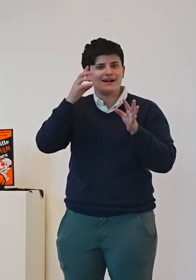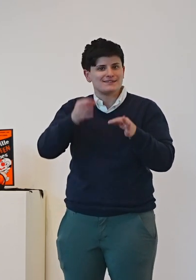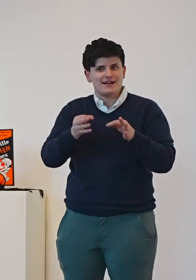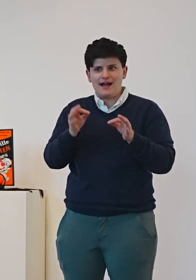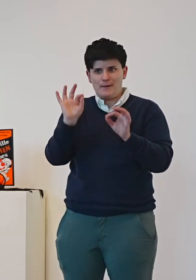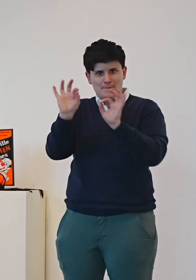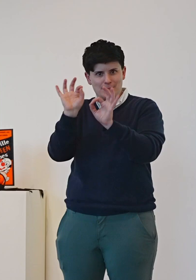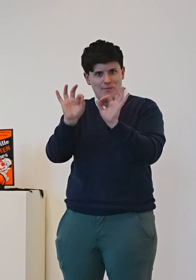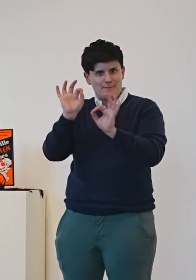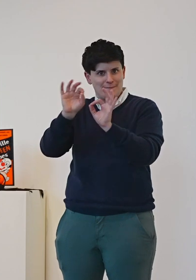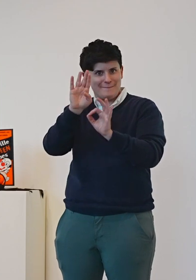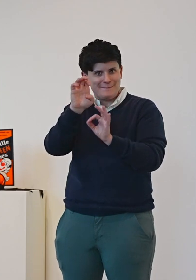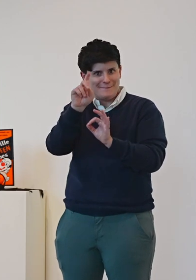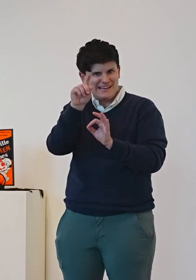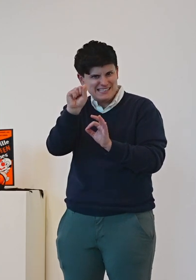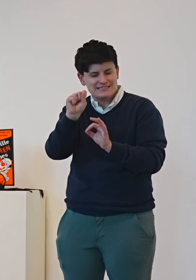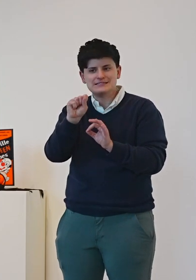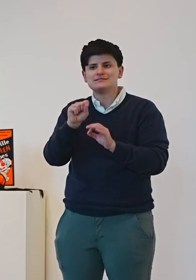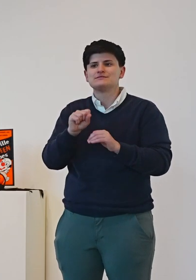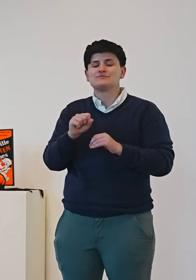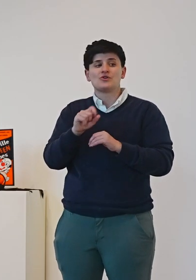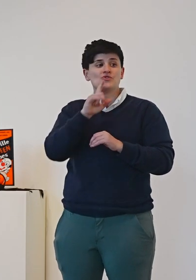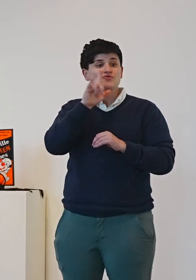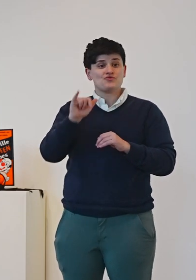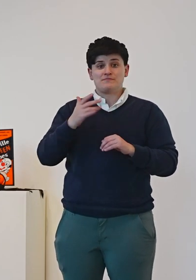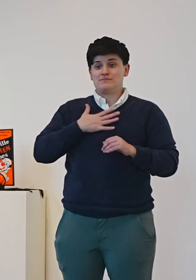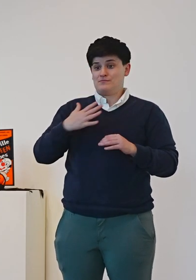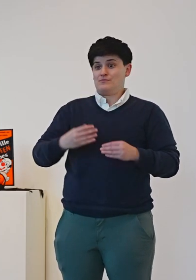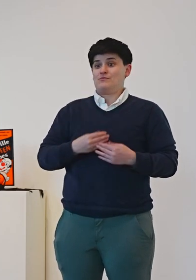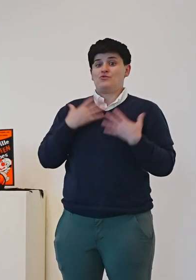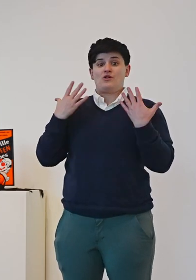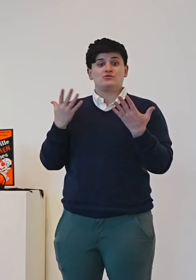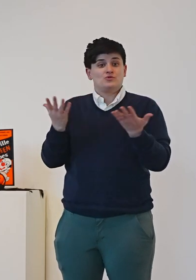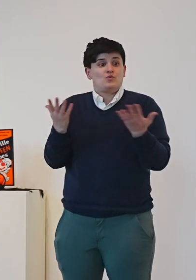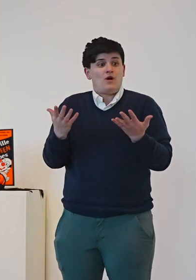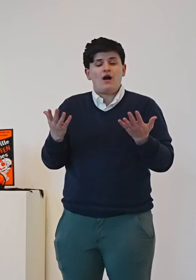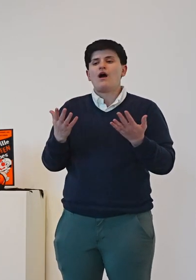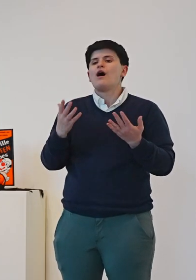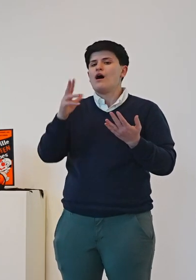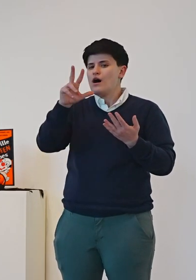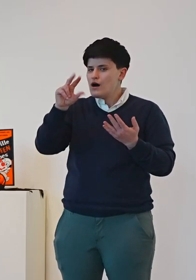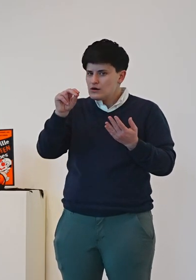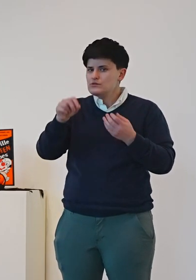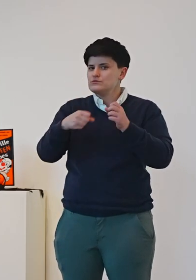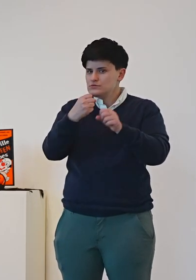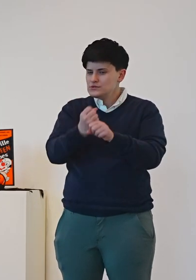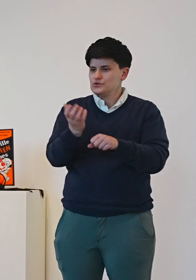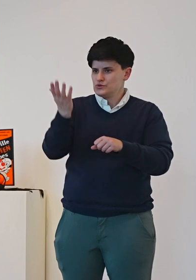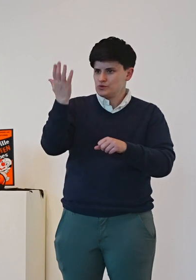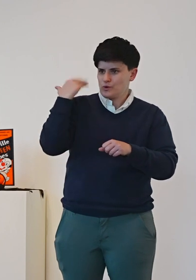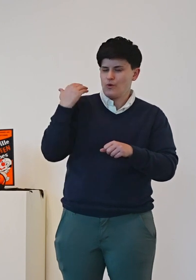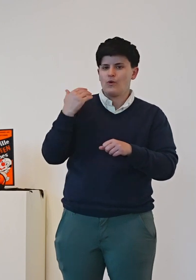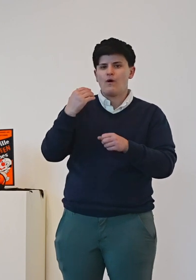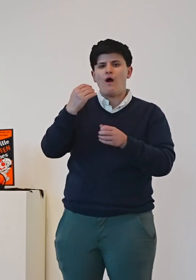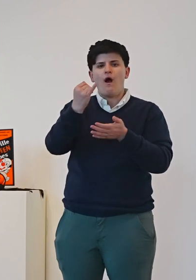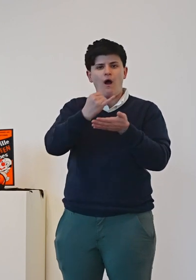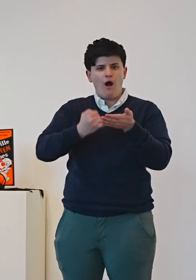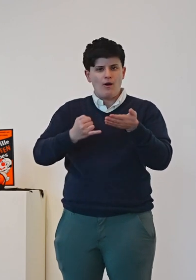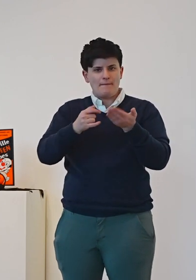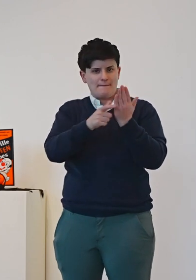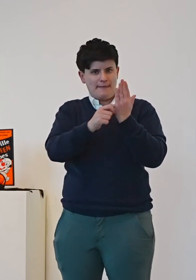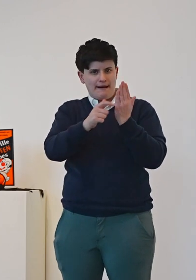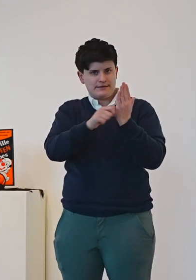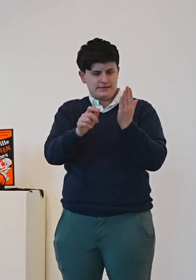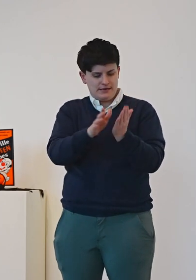seen really my inspiration was about 30 years ago in an art magazine I saw this